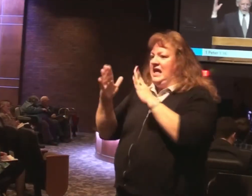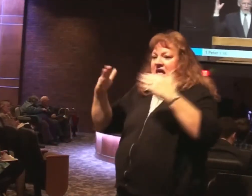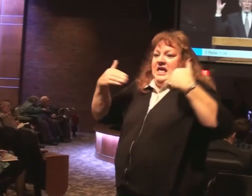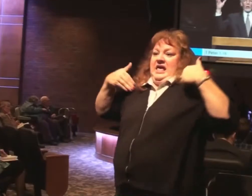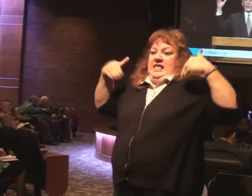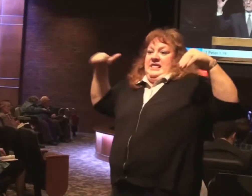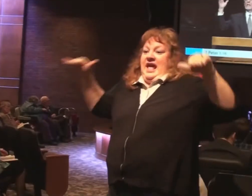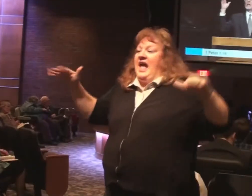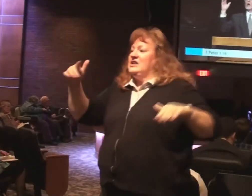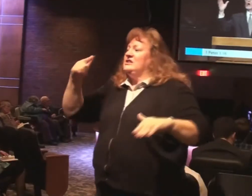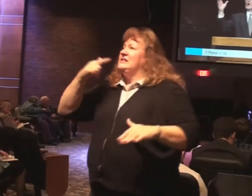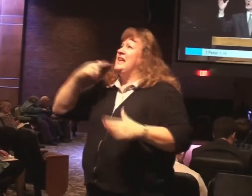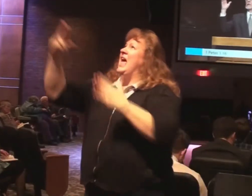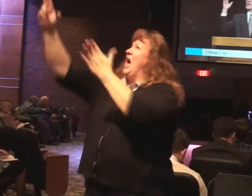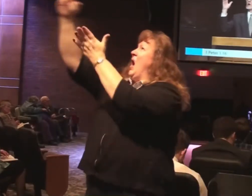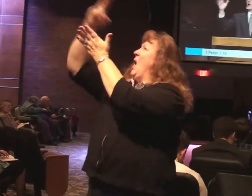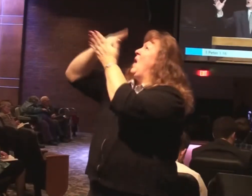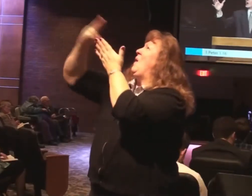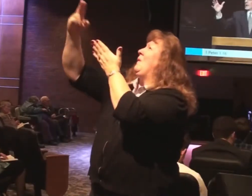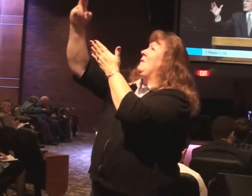out, holy, holy, holy.